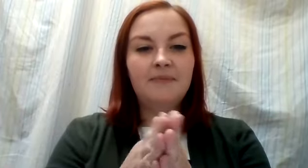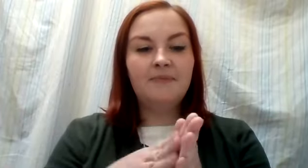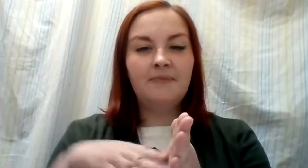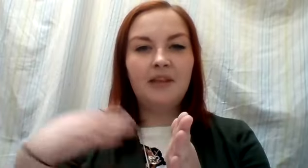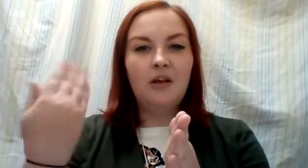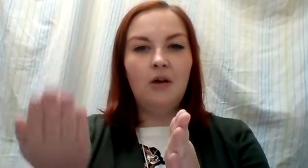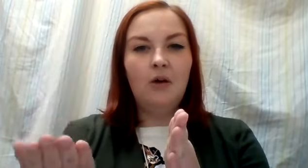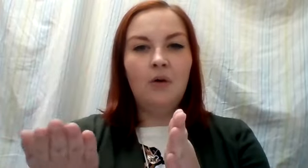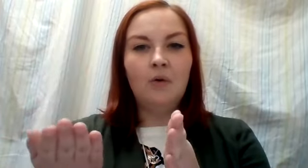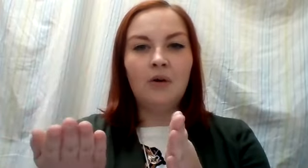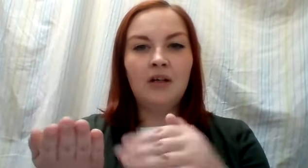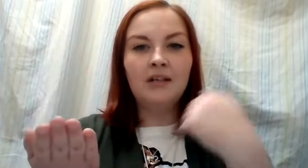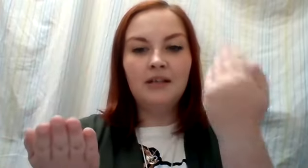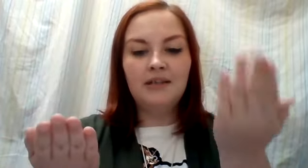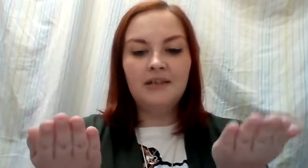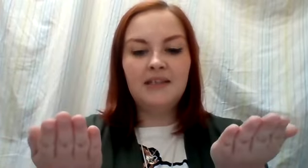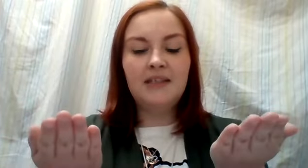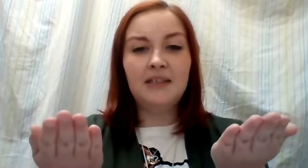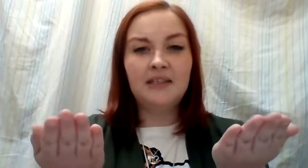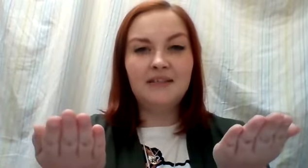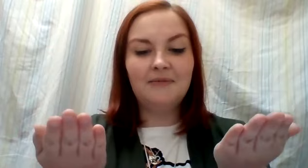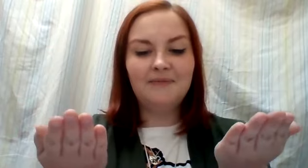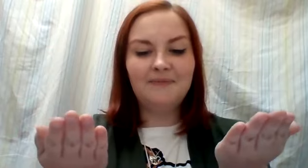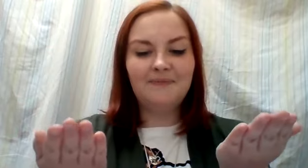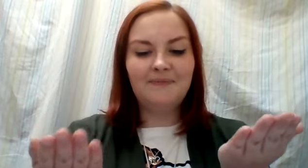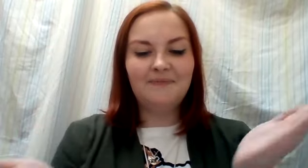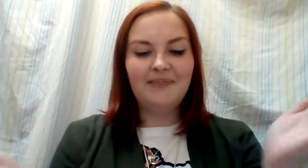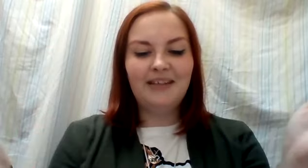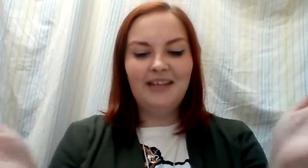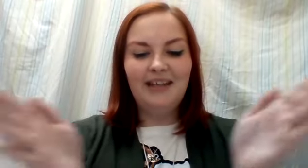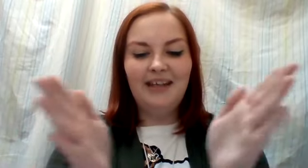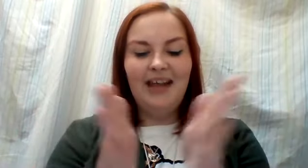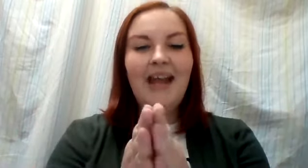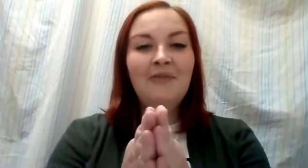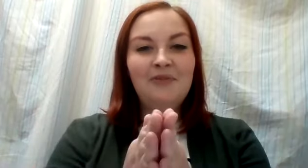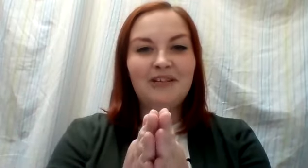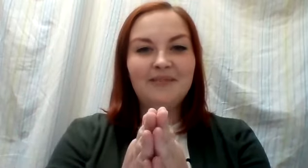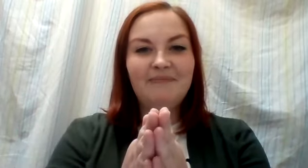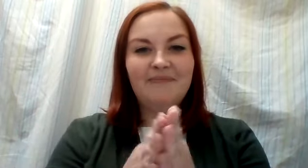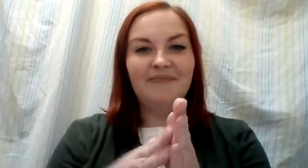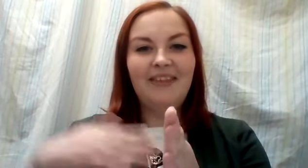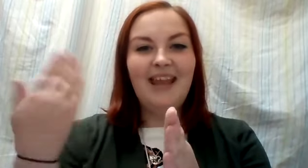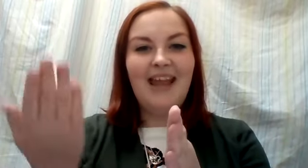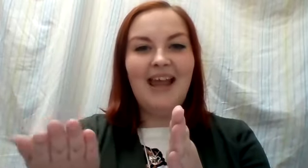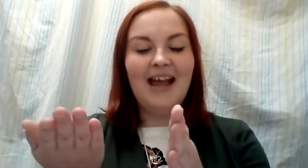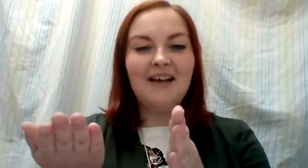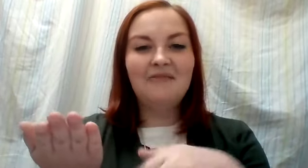Horses. Horses. After. A-f